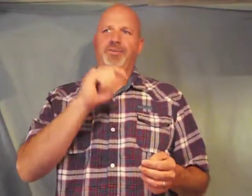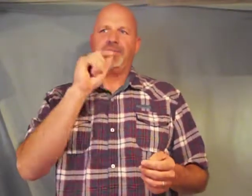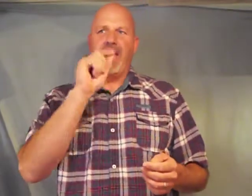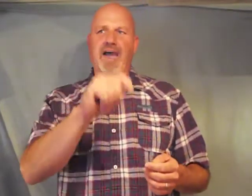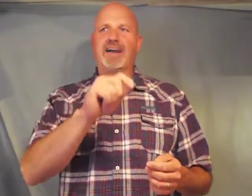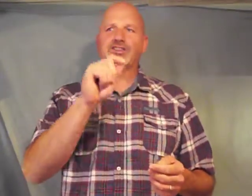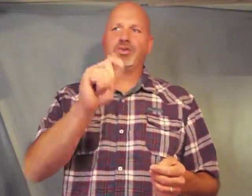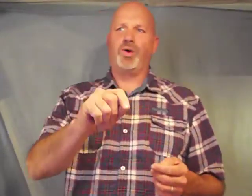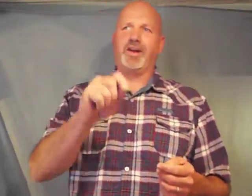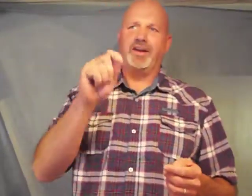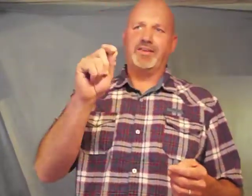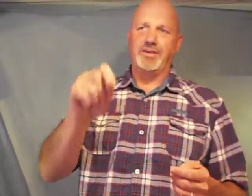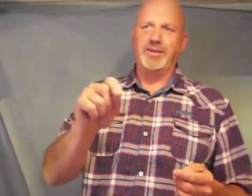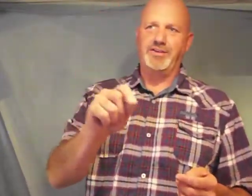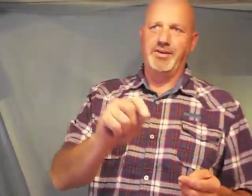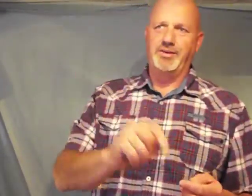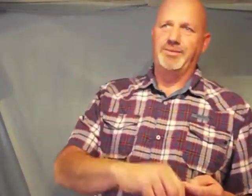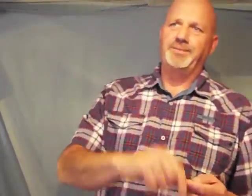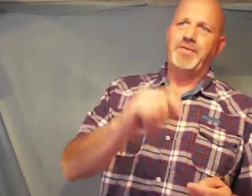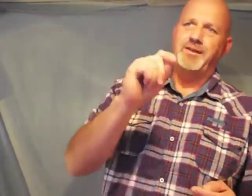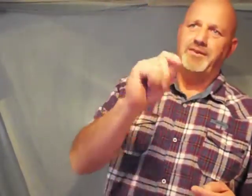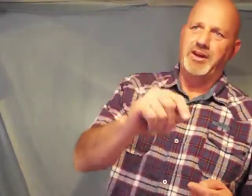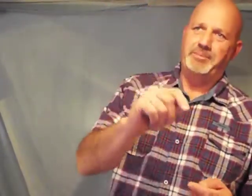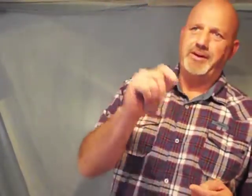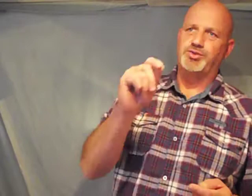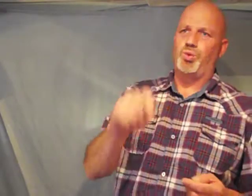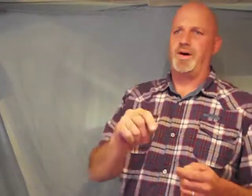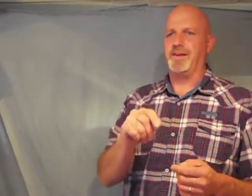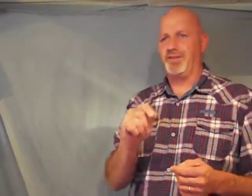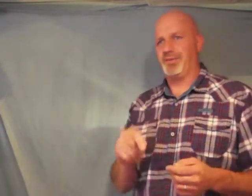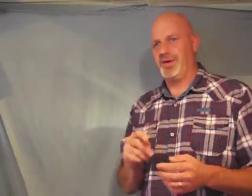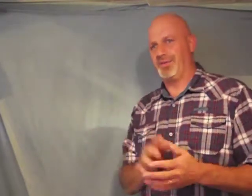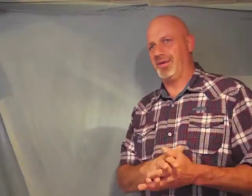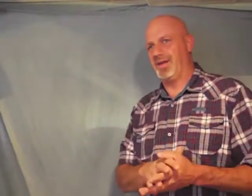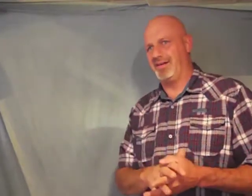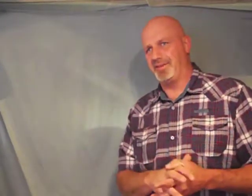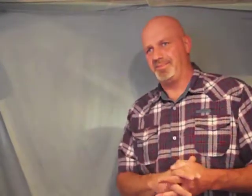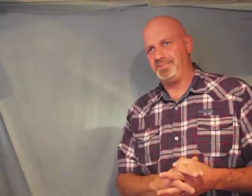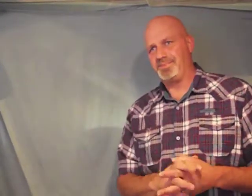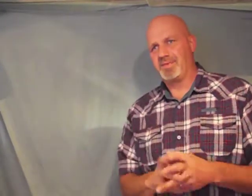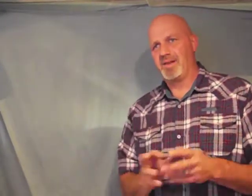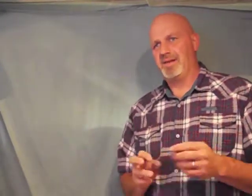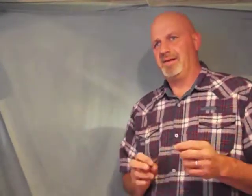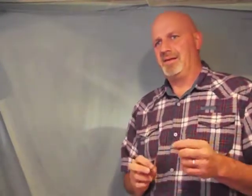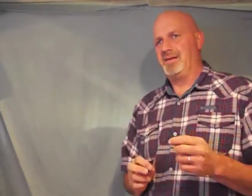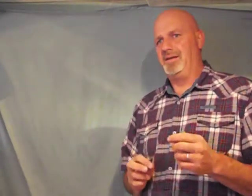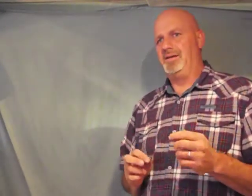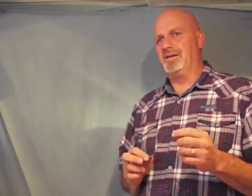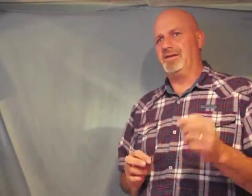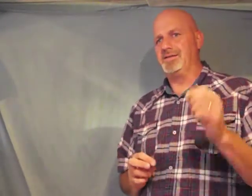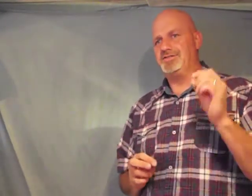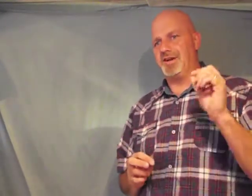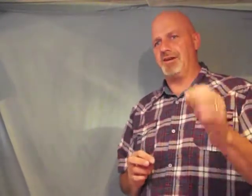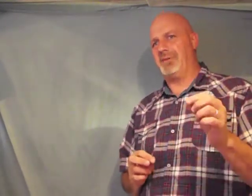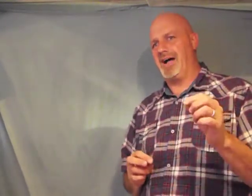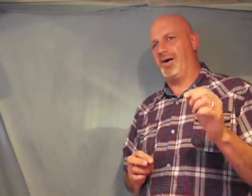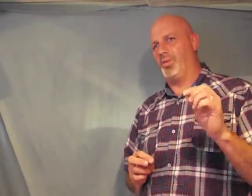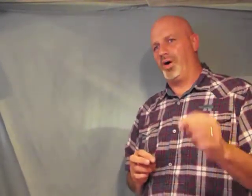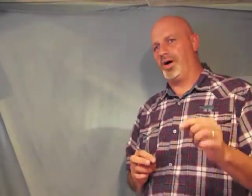2nd 20 32 Philippians 1 3 through 11 Jeremiah 1